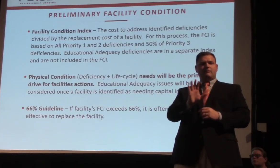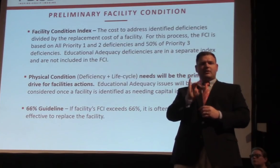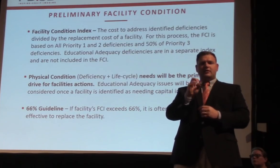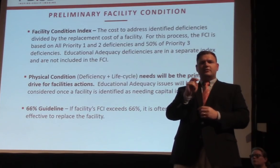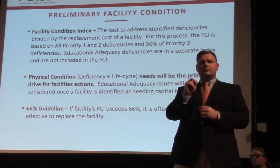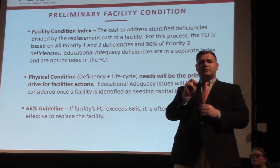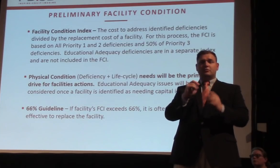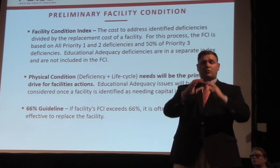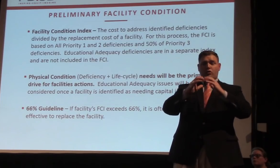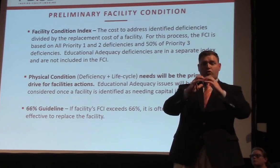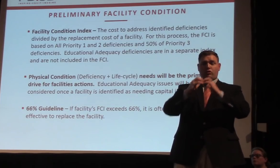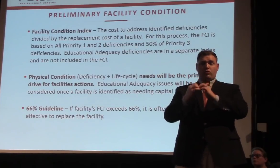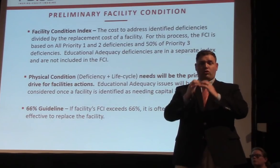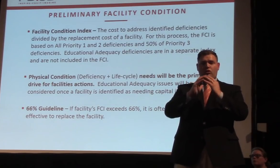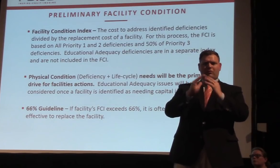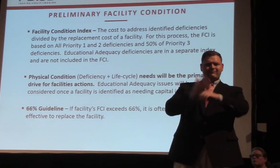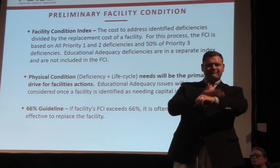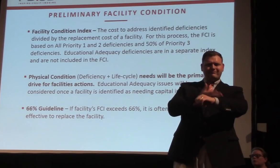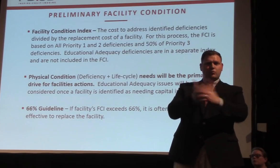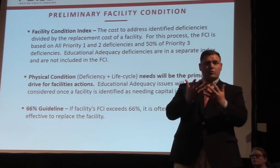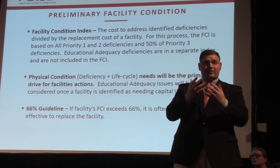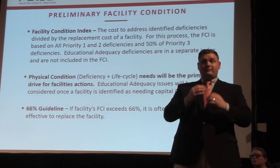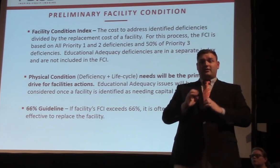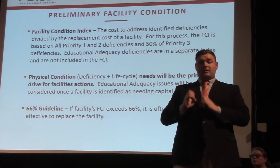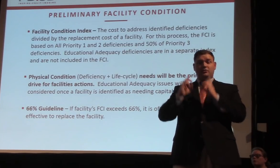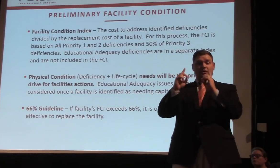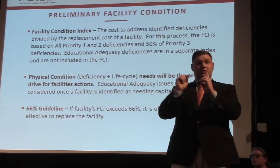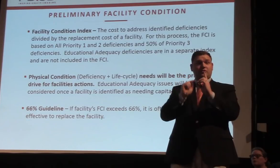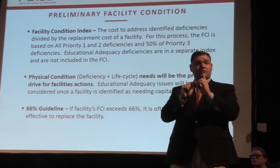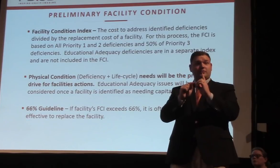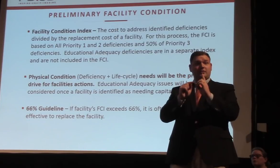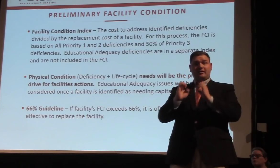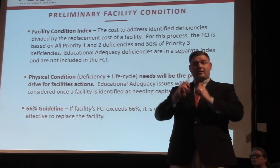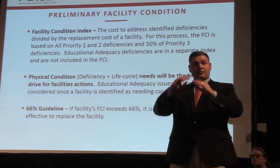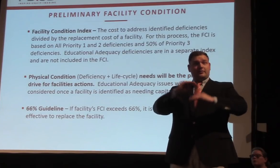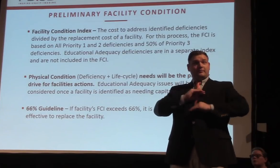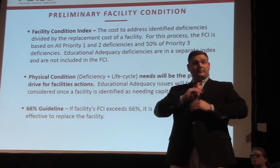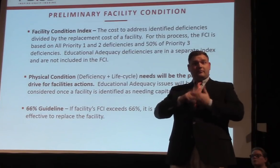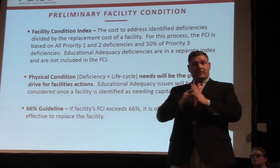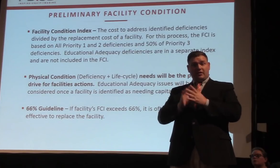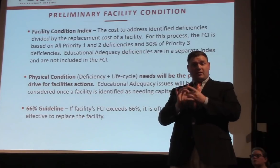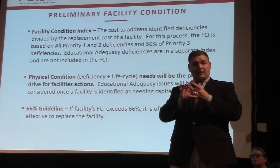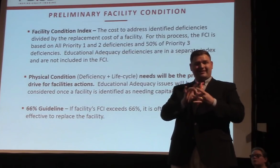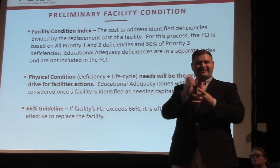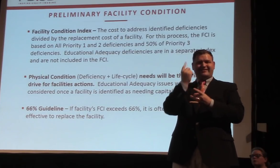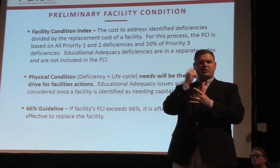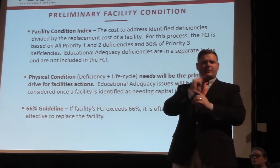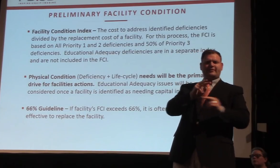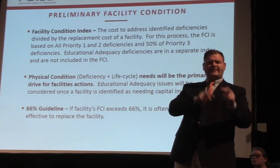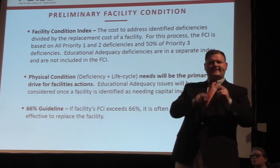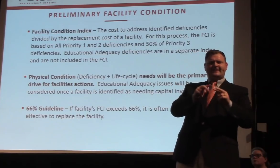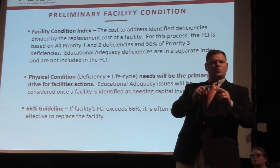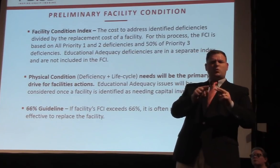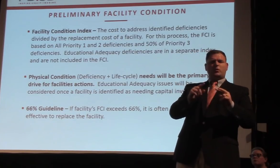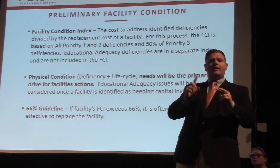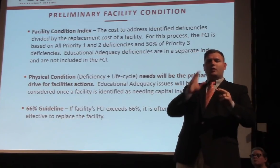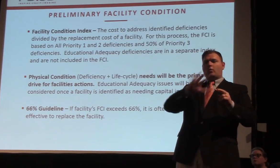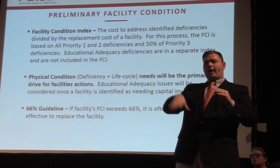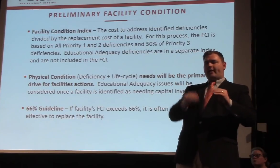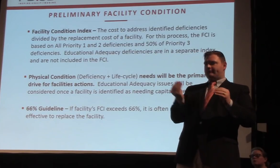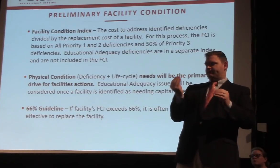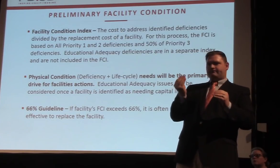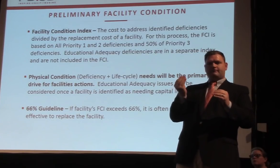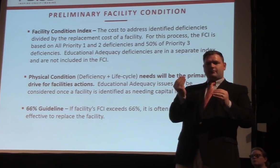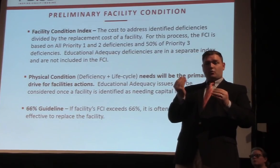issues as a driver until we look at that condition data and allow that to kind of determine whether or not a facility needs capital investment.